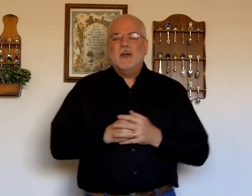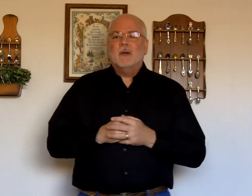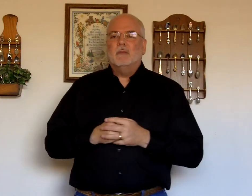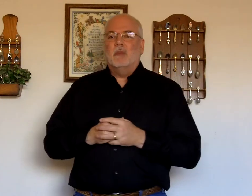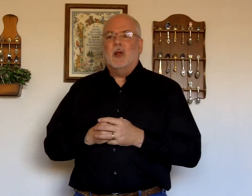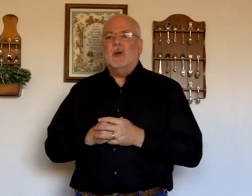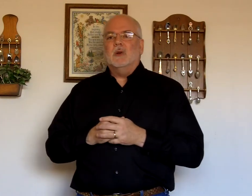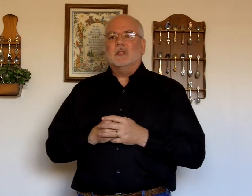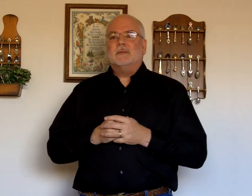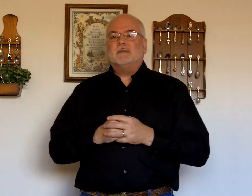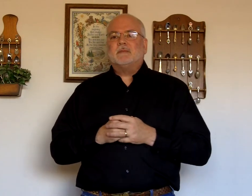Blows.